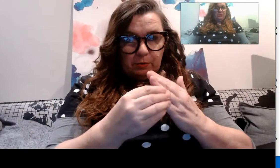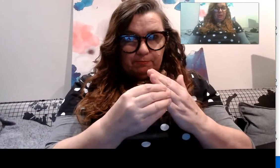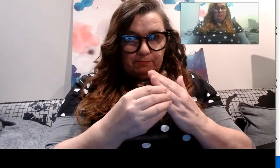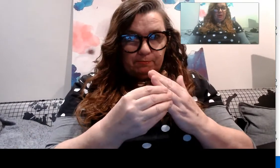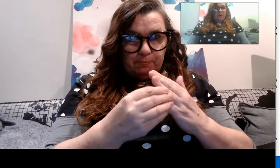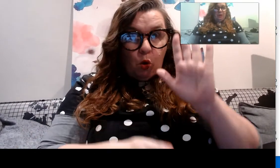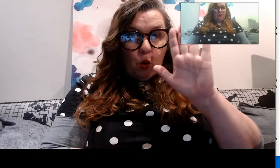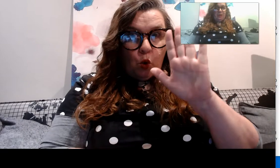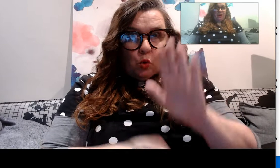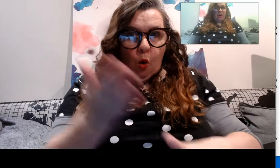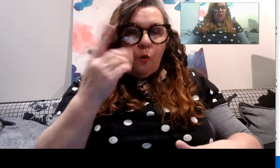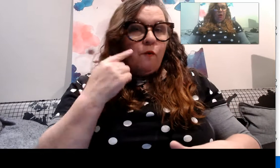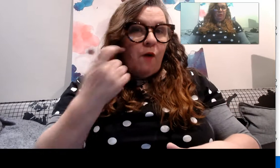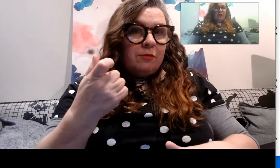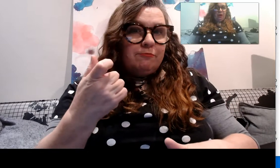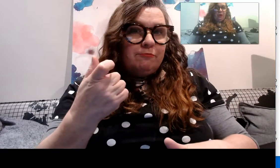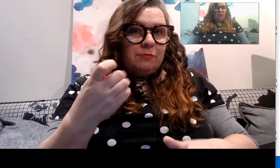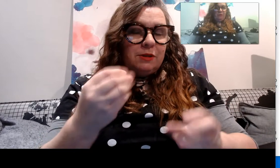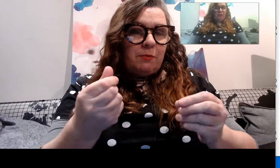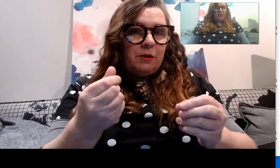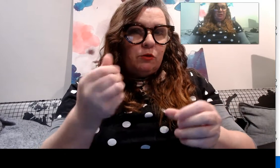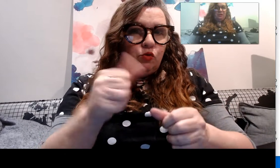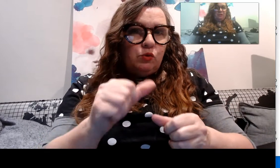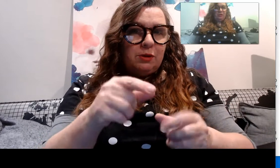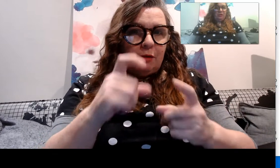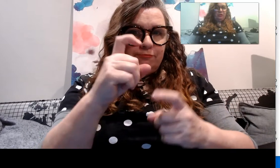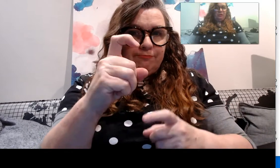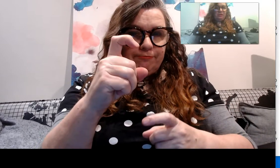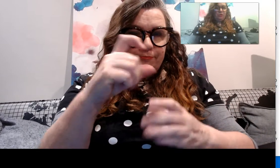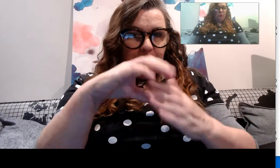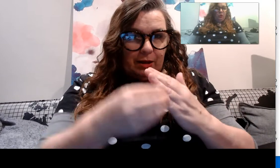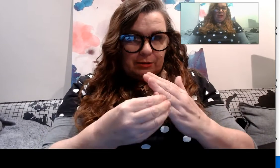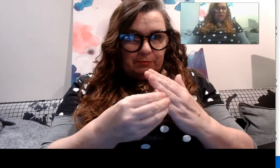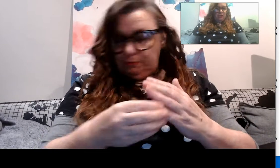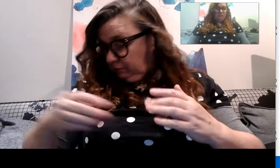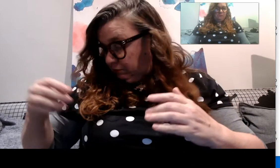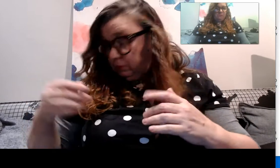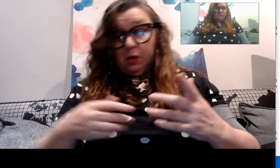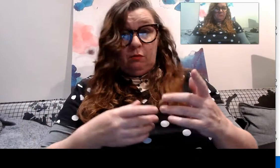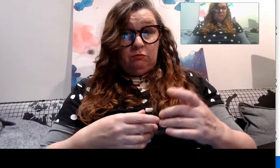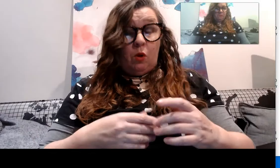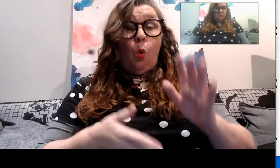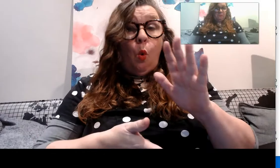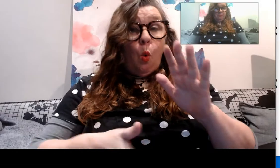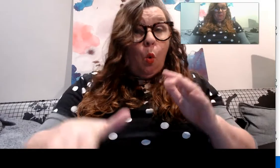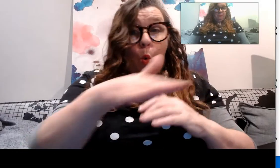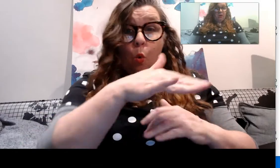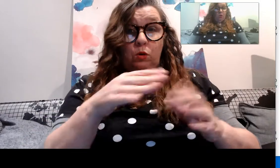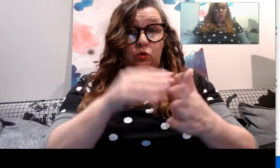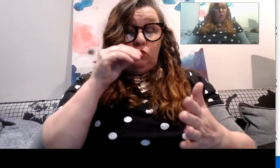shape and off they go they find something that uses a hook hand shape they all